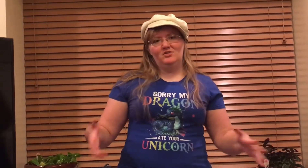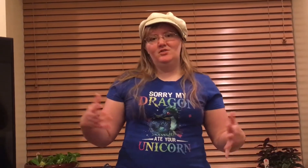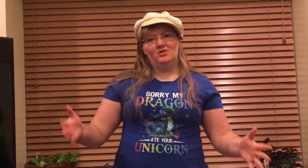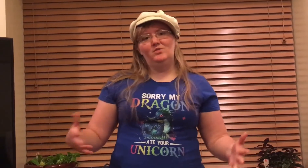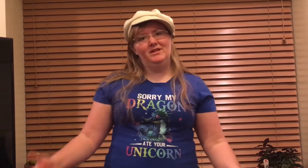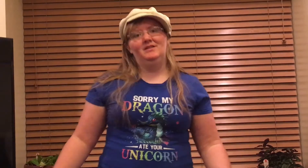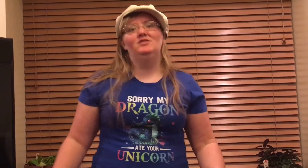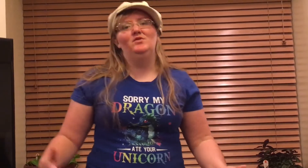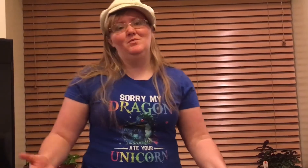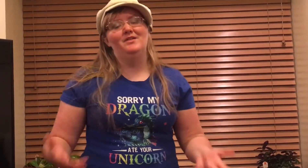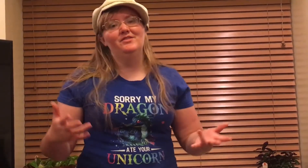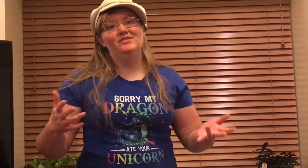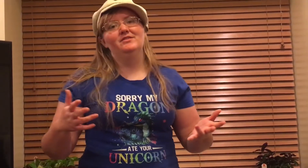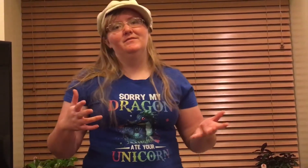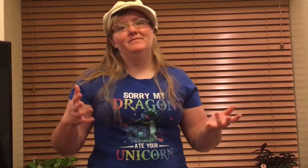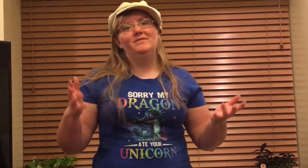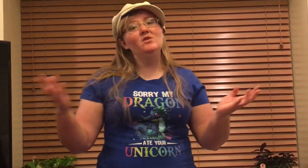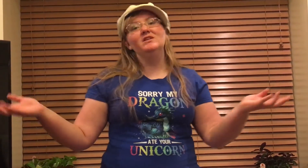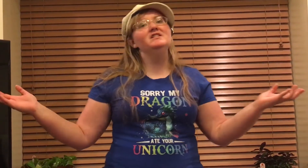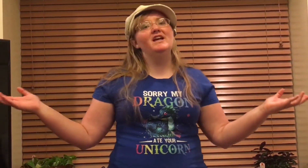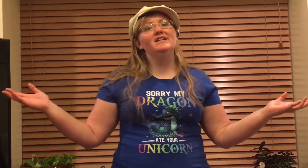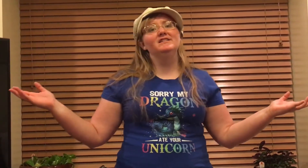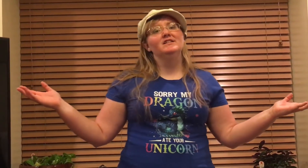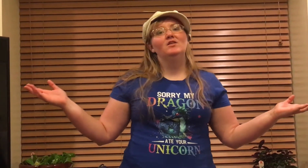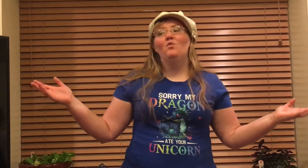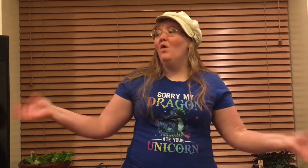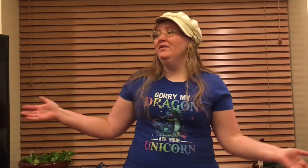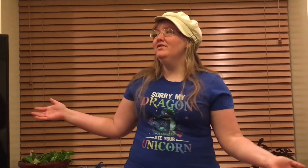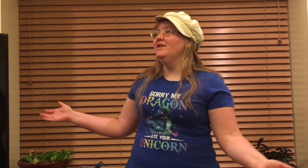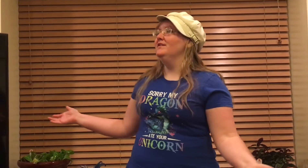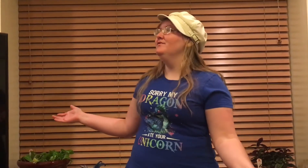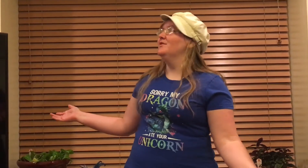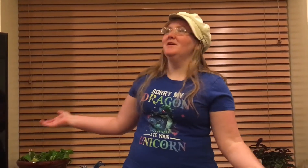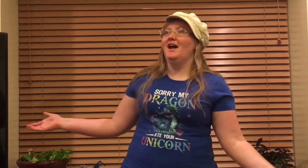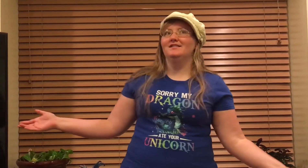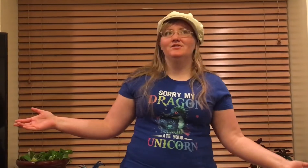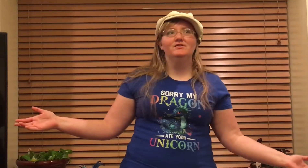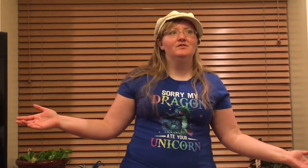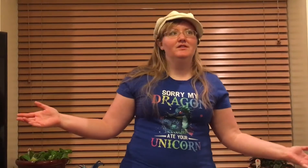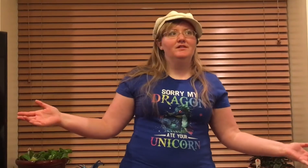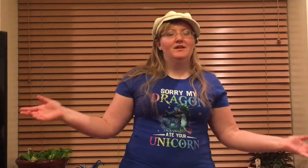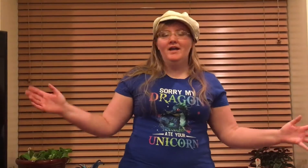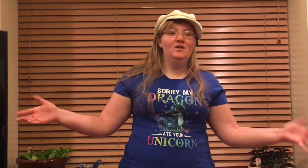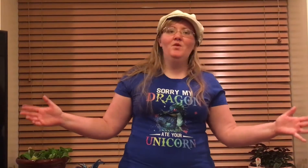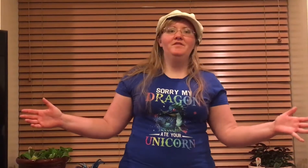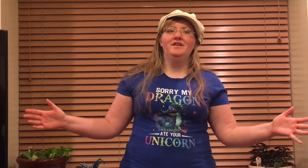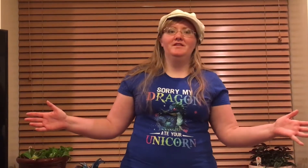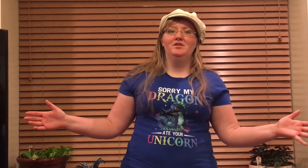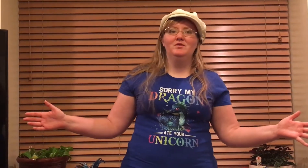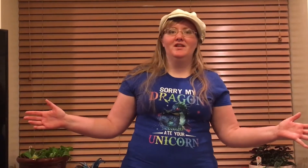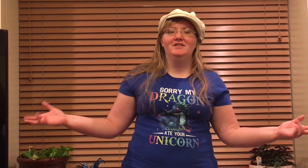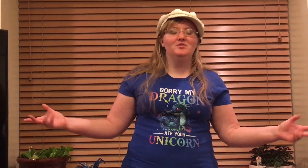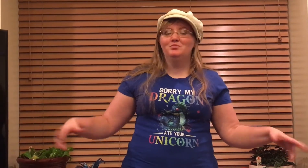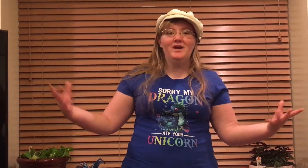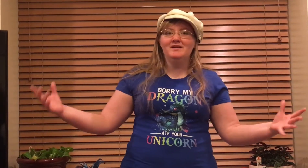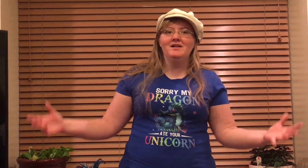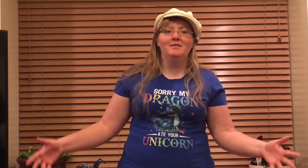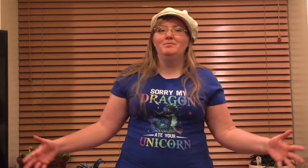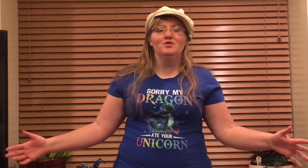a good queen these few months, you can take one thing from the castle, any one thing that you would like to brighten up your